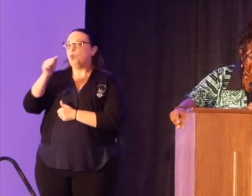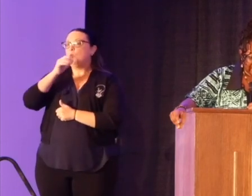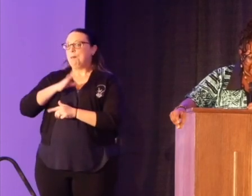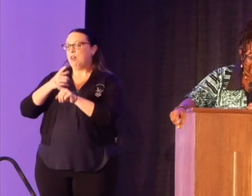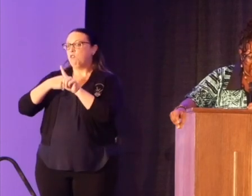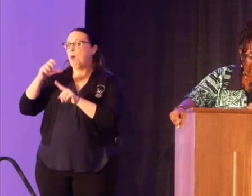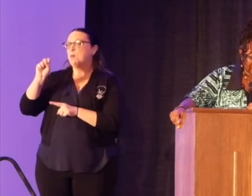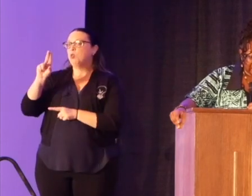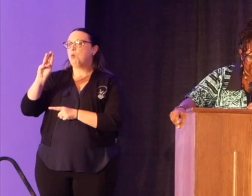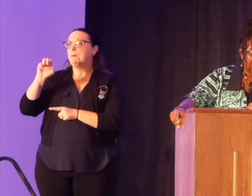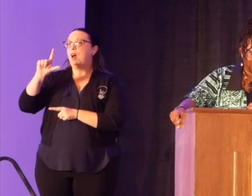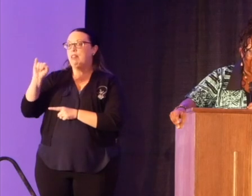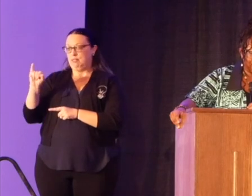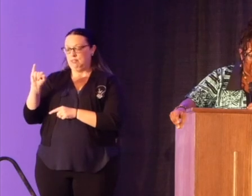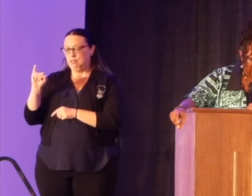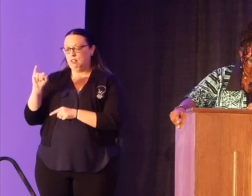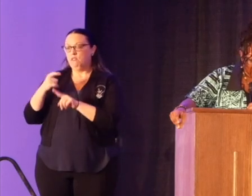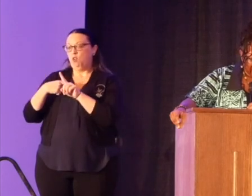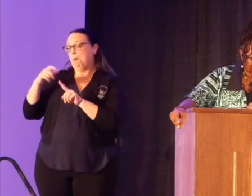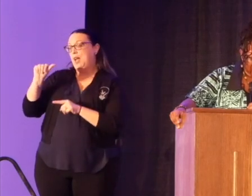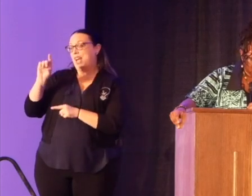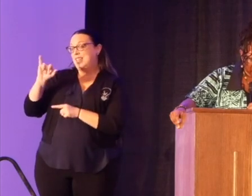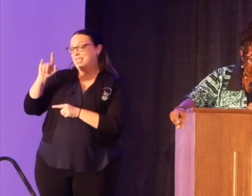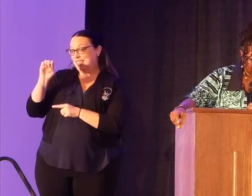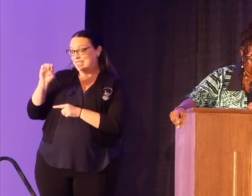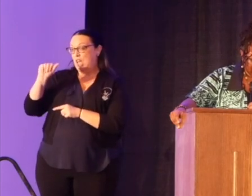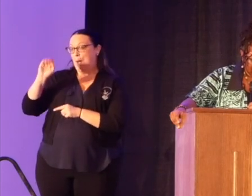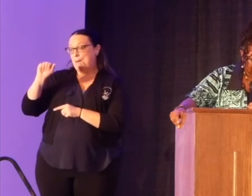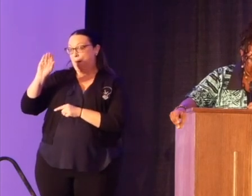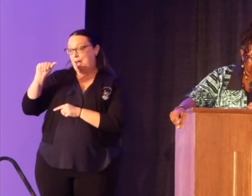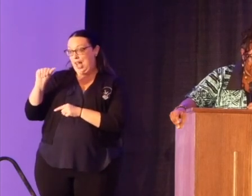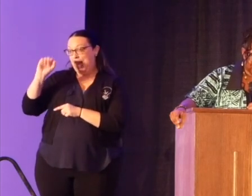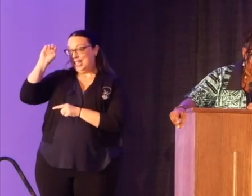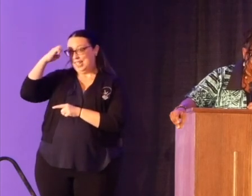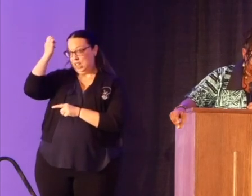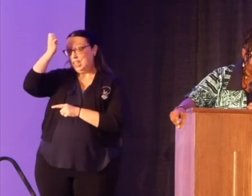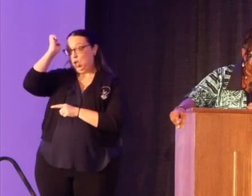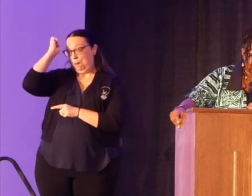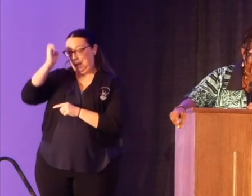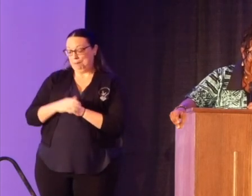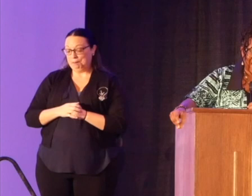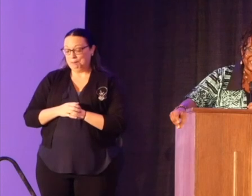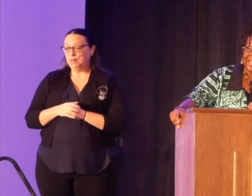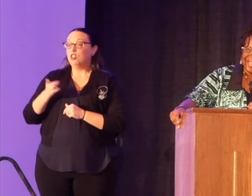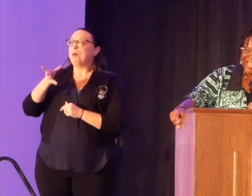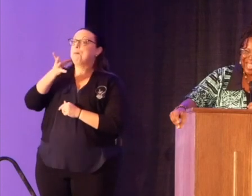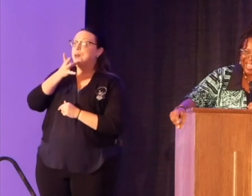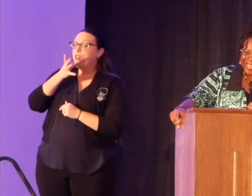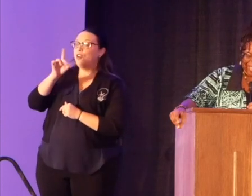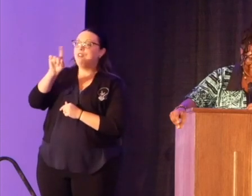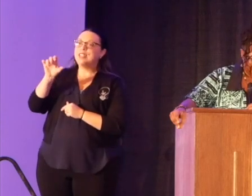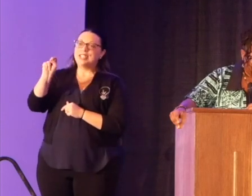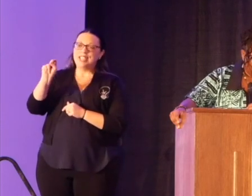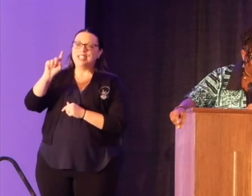Addis Ababa, Ethiopia. Endera is a mother of Zen Zele,